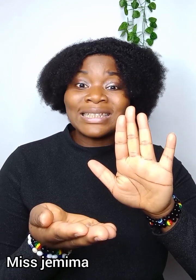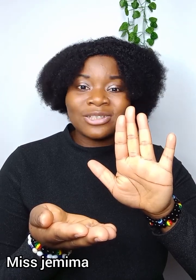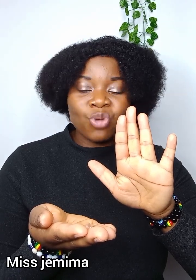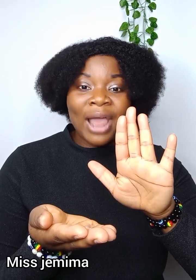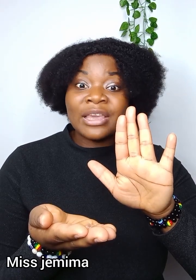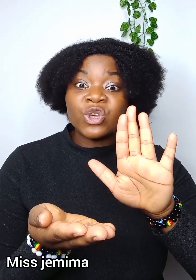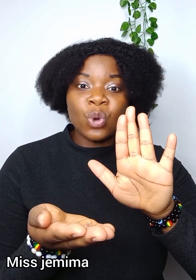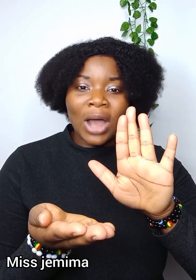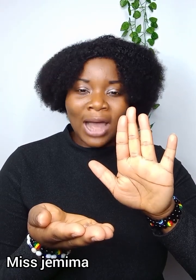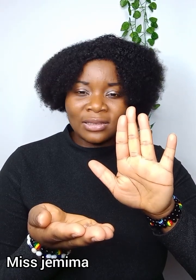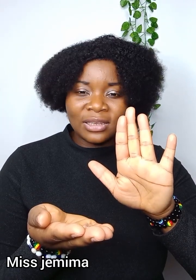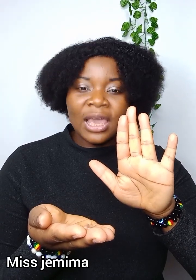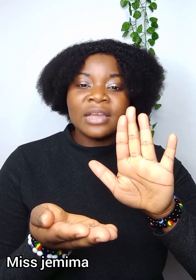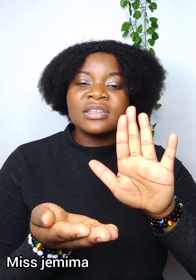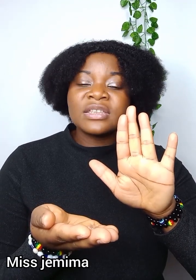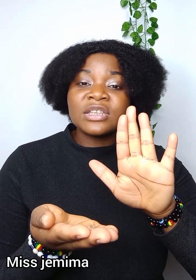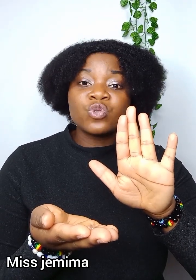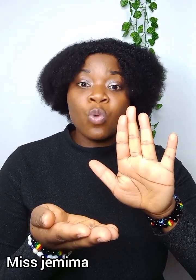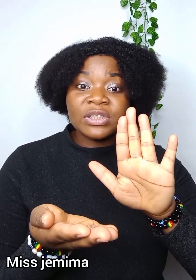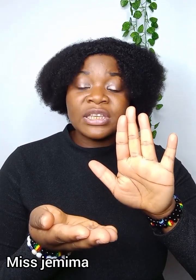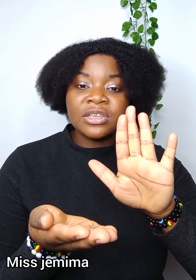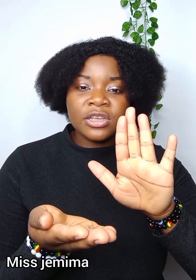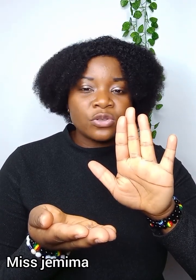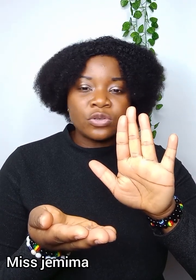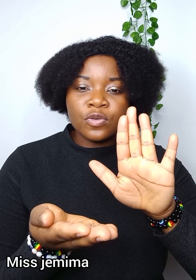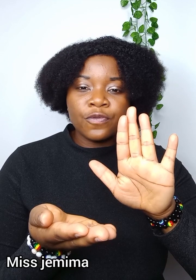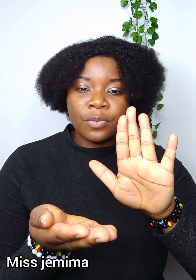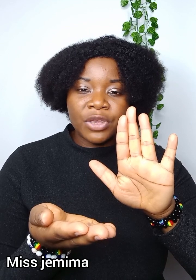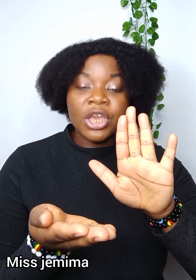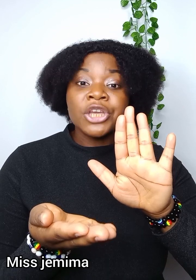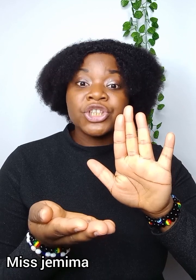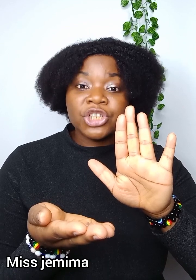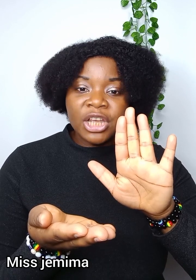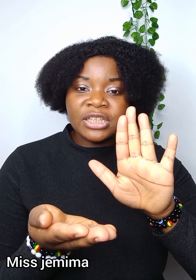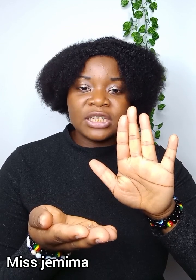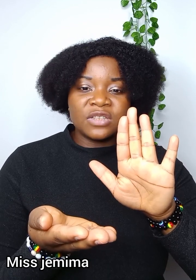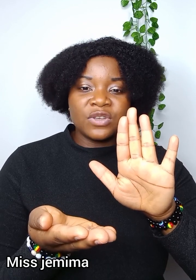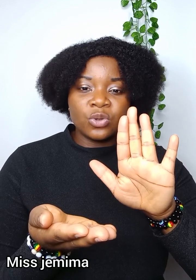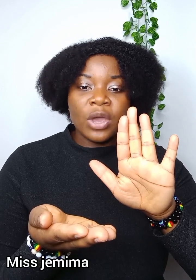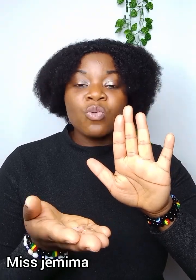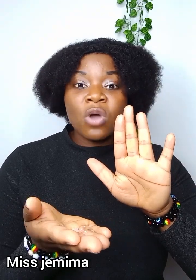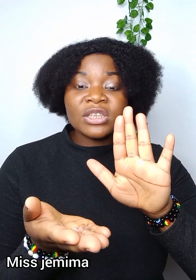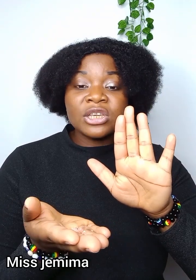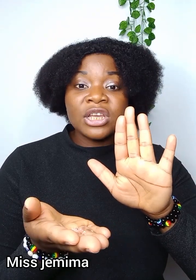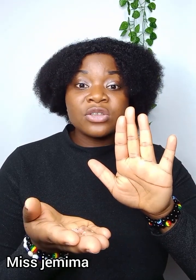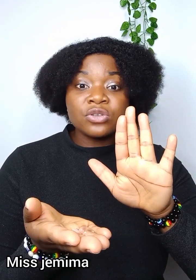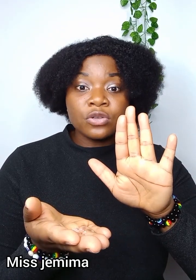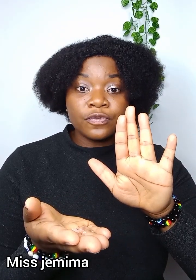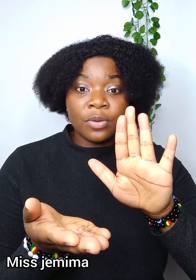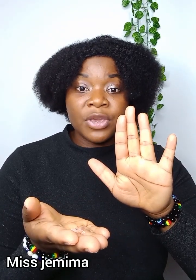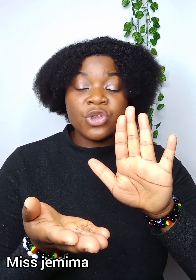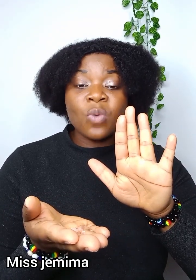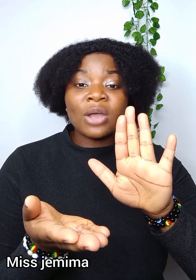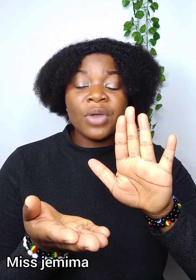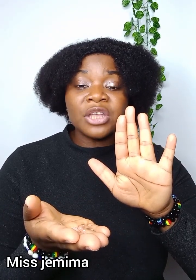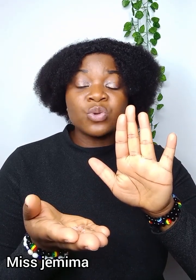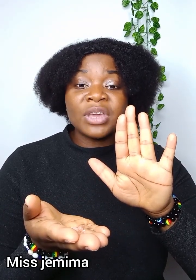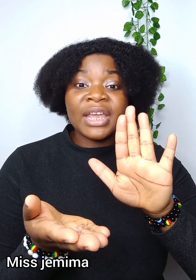dry in your hand this is what you need to do for me share this video what you need to do for me you are going to get